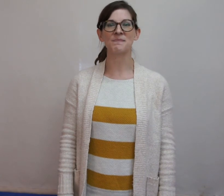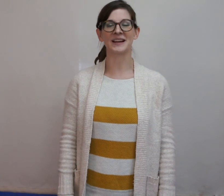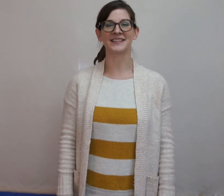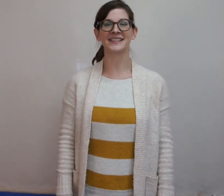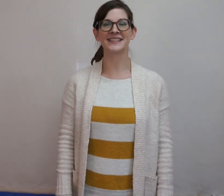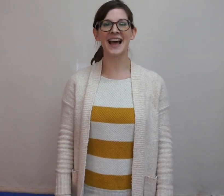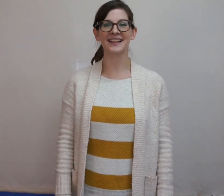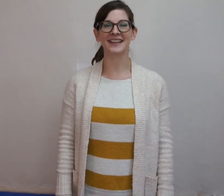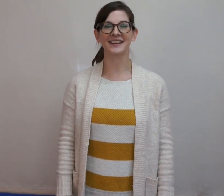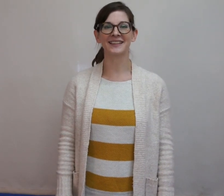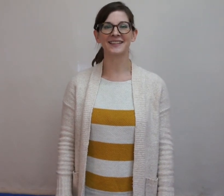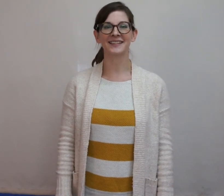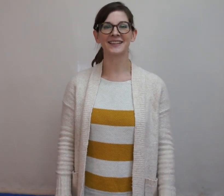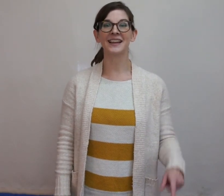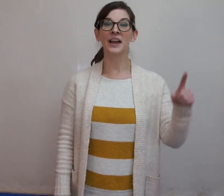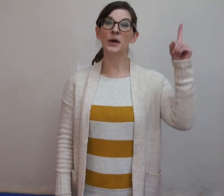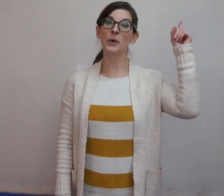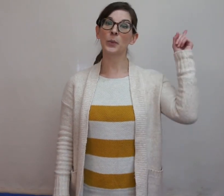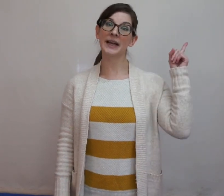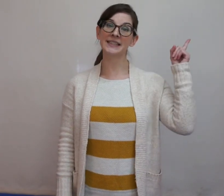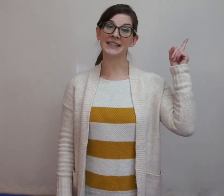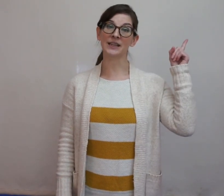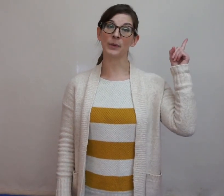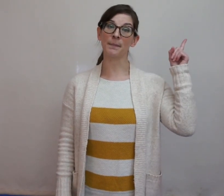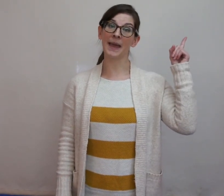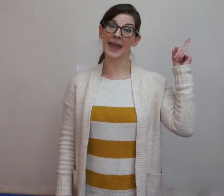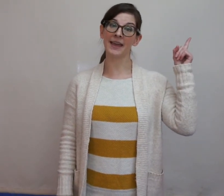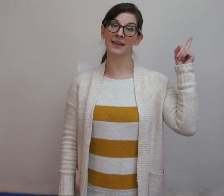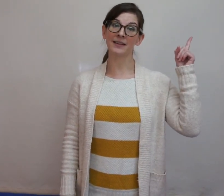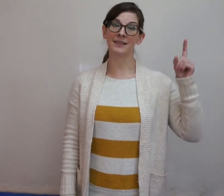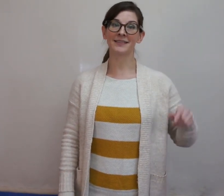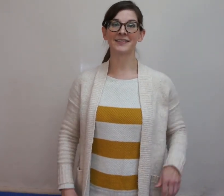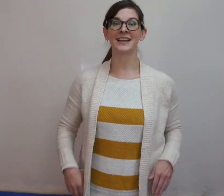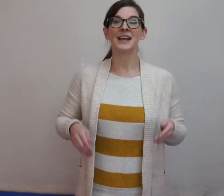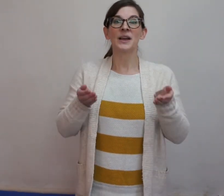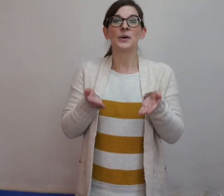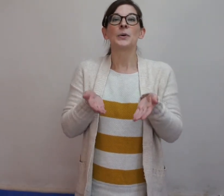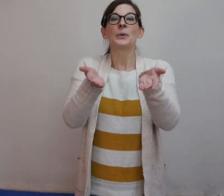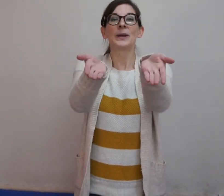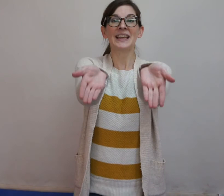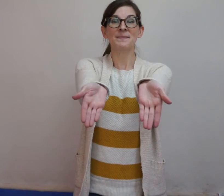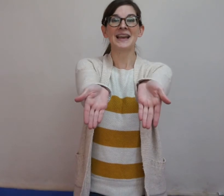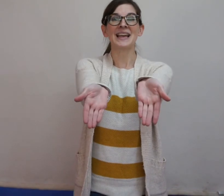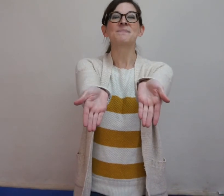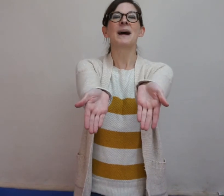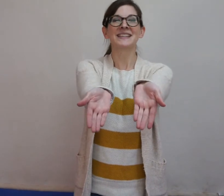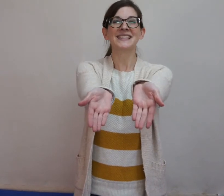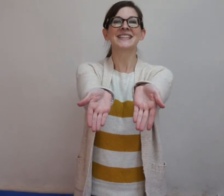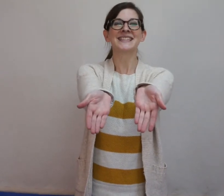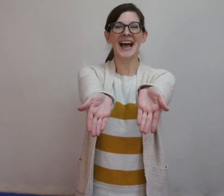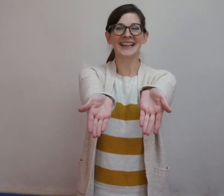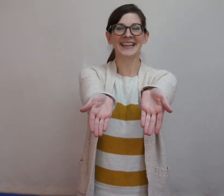pasta salad. What did we make? We made pasta salad.